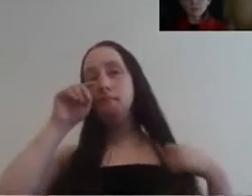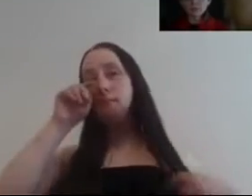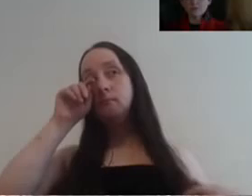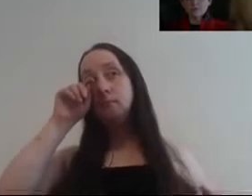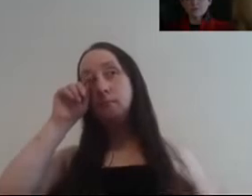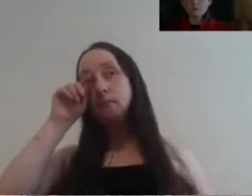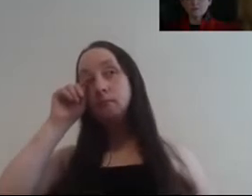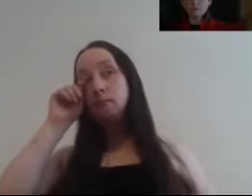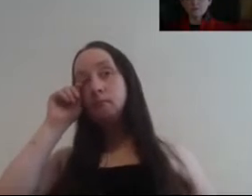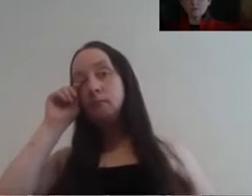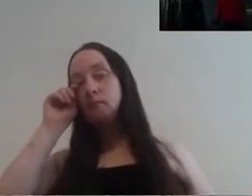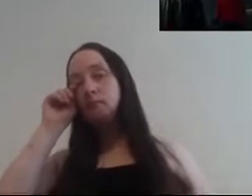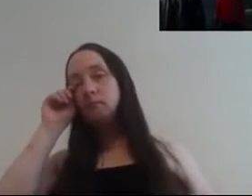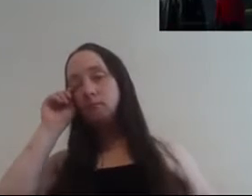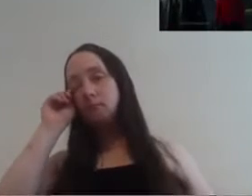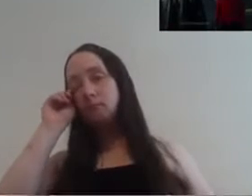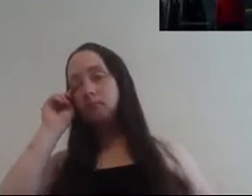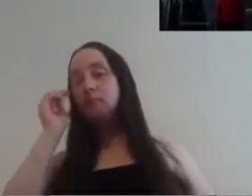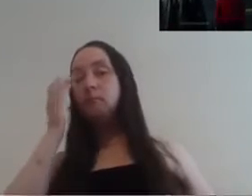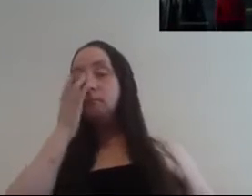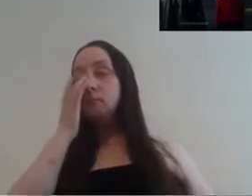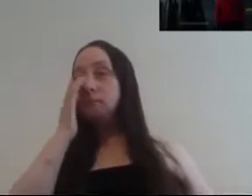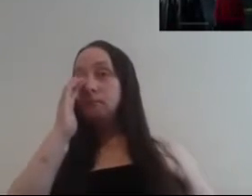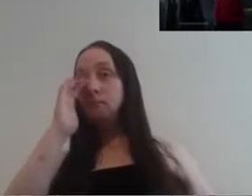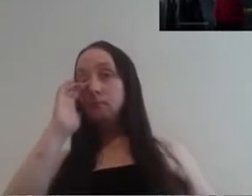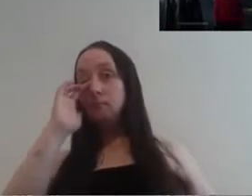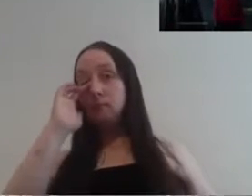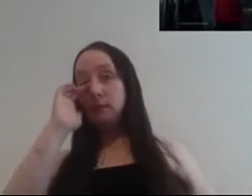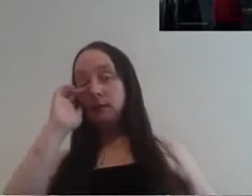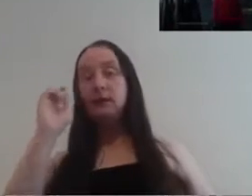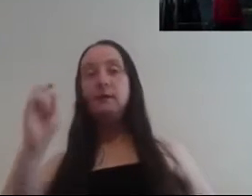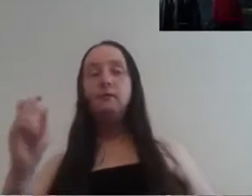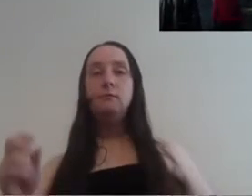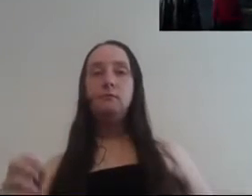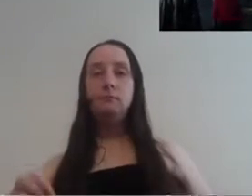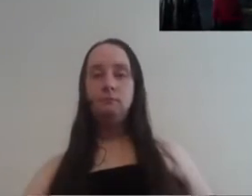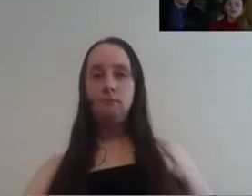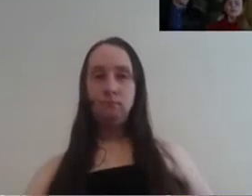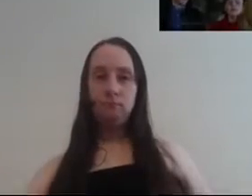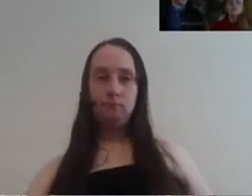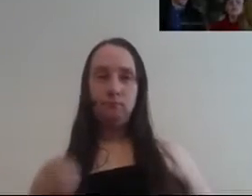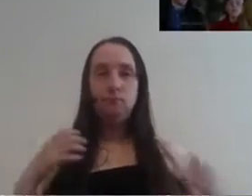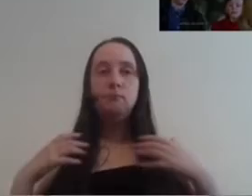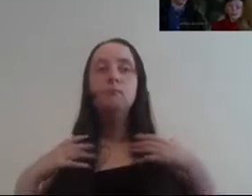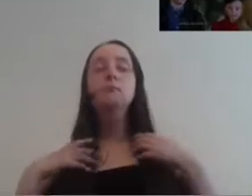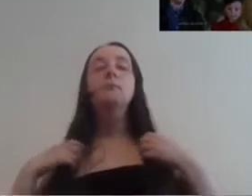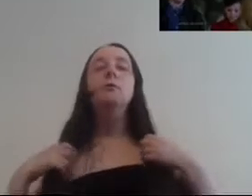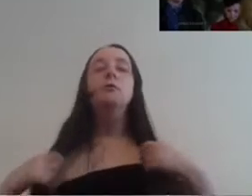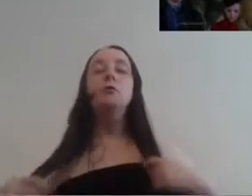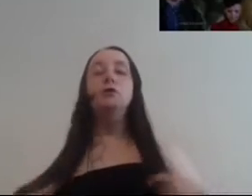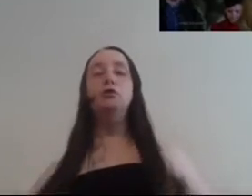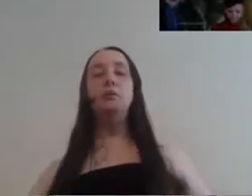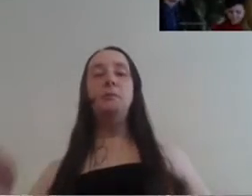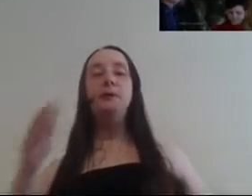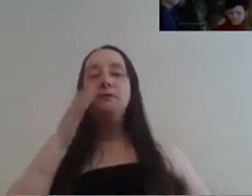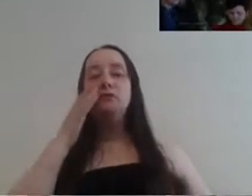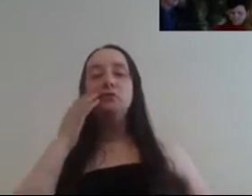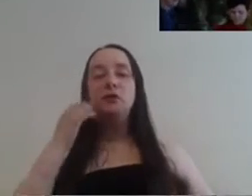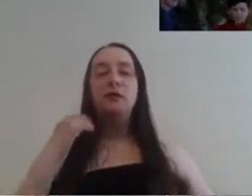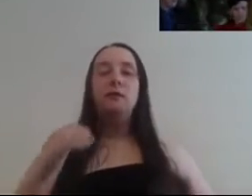it's true you know what's true is no matter how you were manipulating you still do what you did and you lied to me about it you've been lying to me